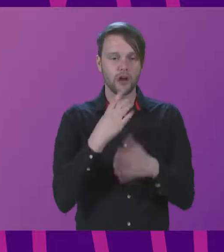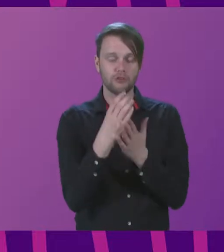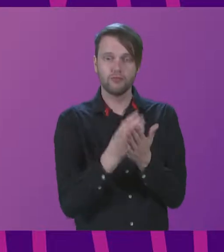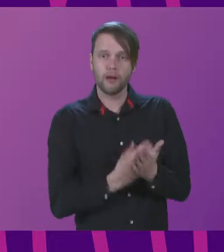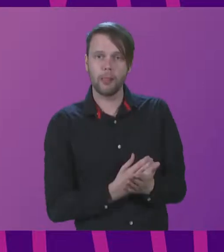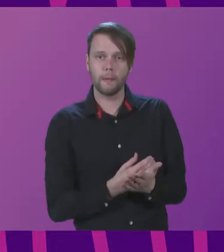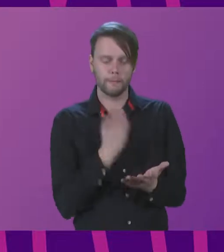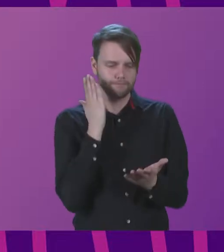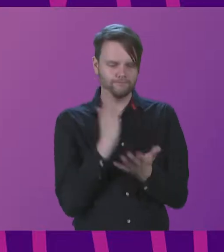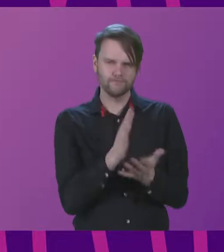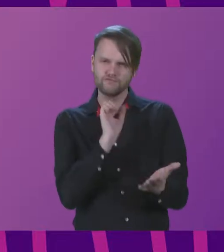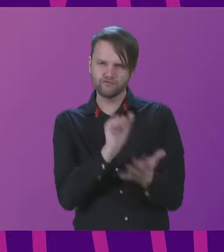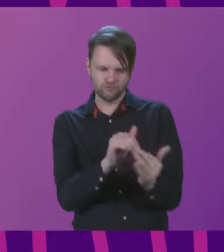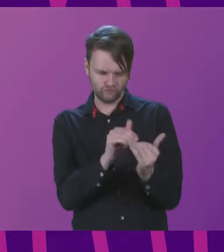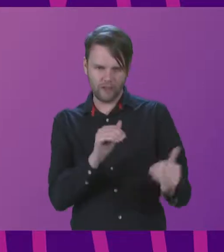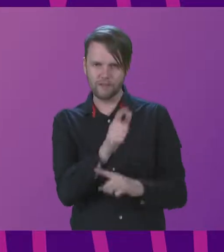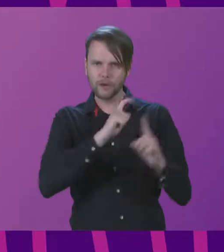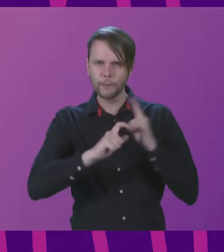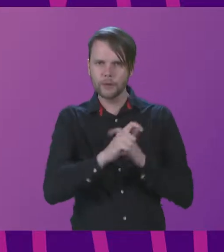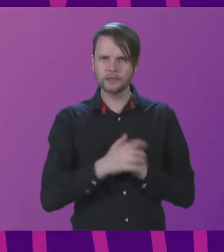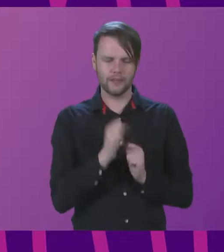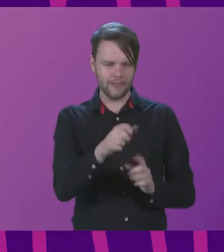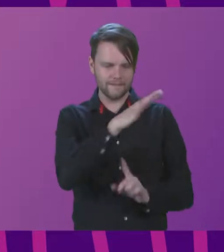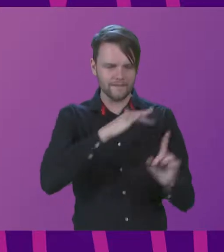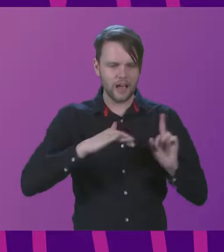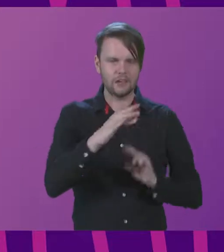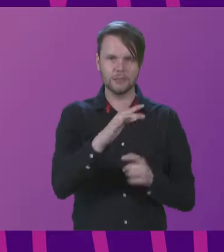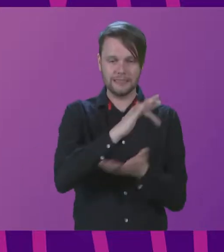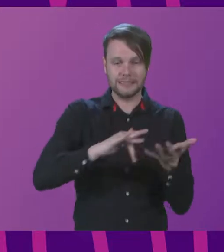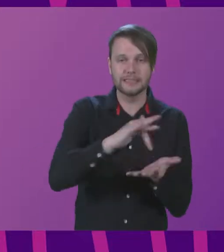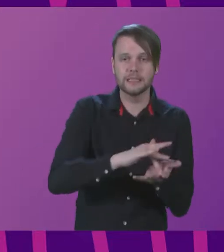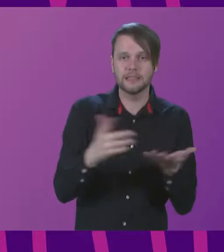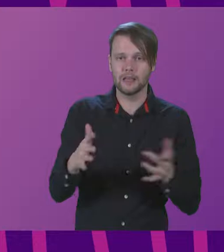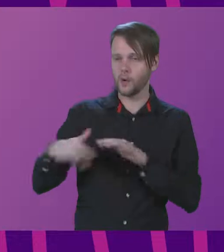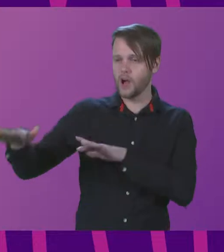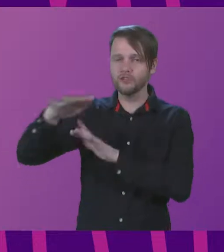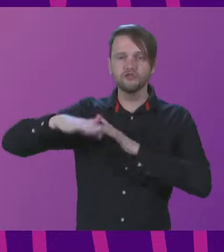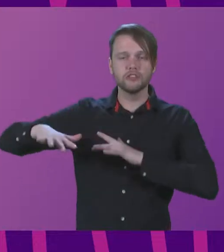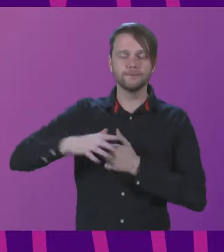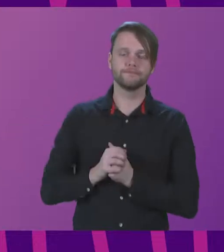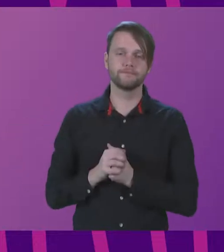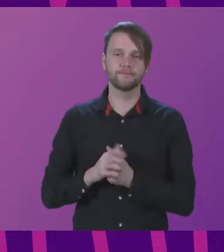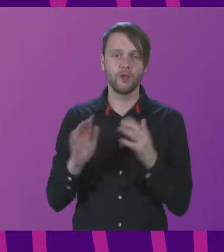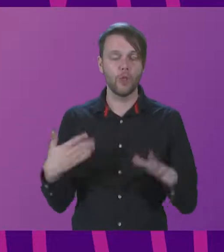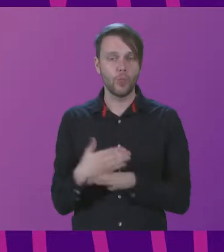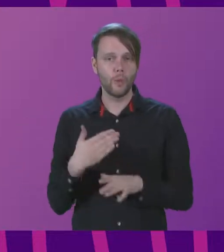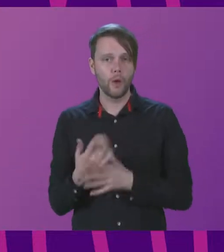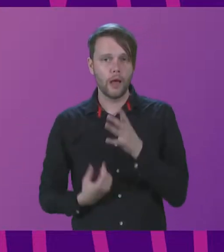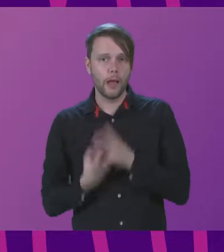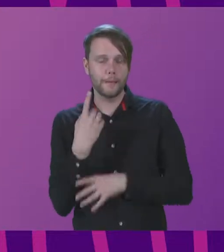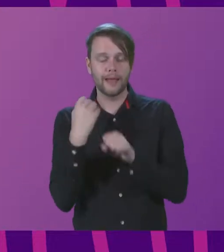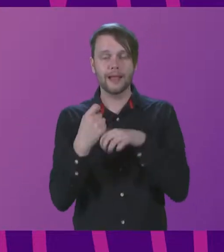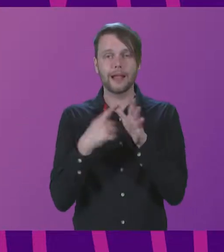which is right for its community, its environment, city or country. The work that is being done on the